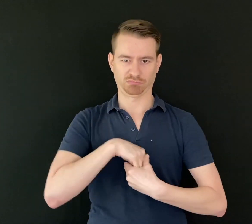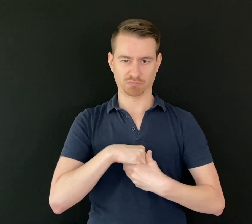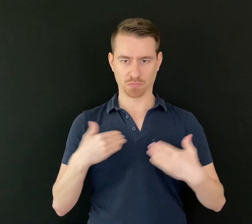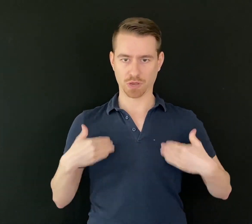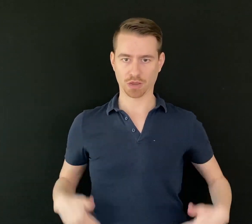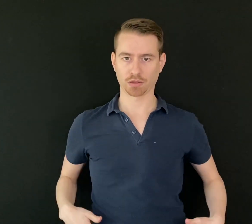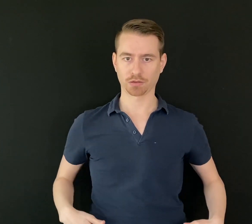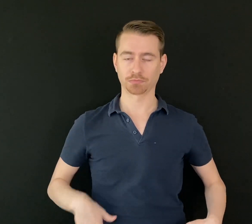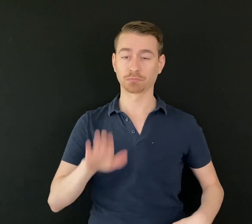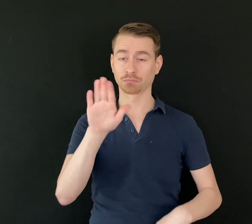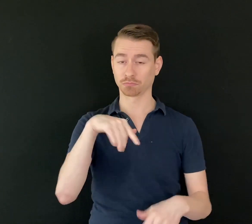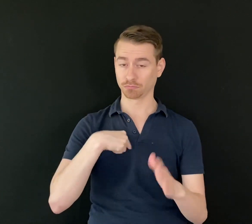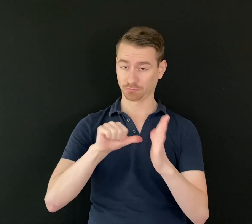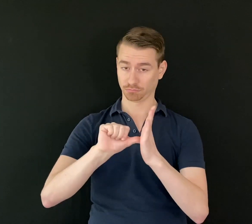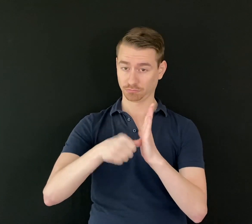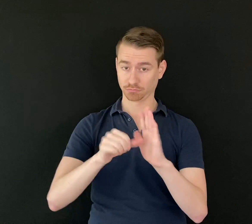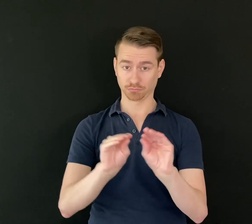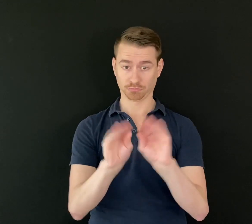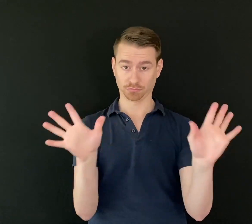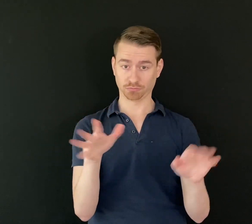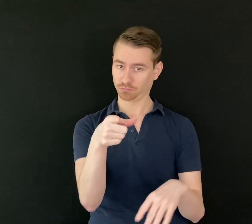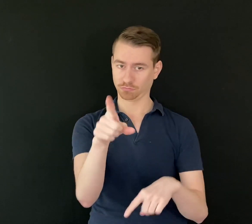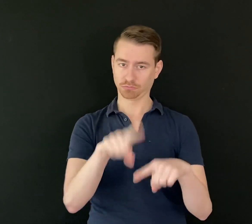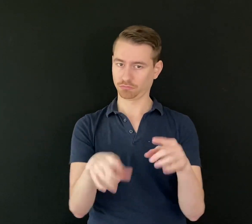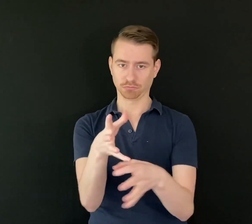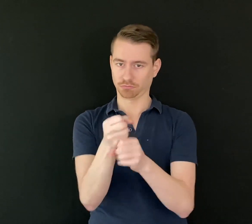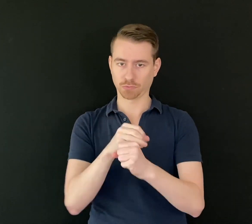I really want to be clear, you cannot catch COVID from the vaccine.